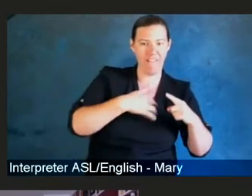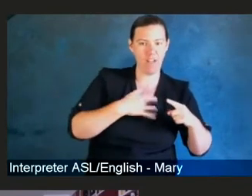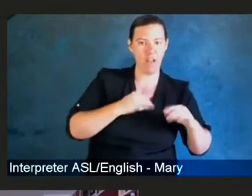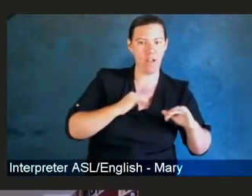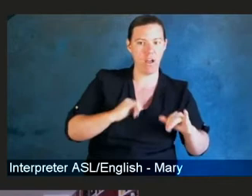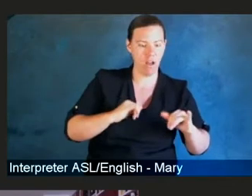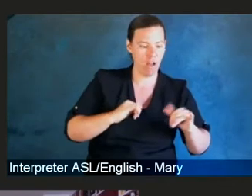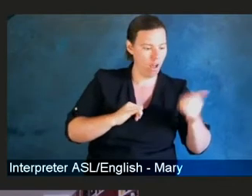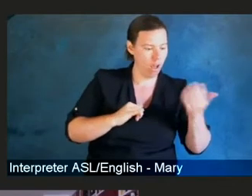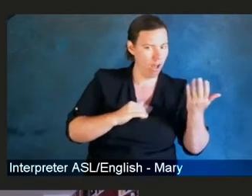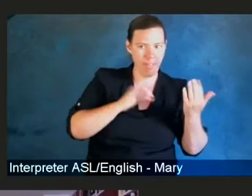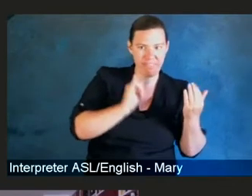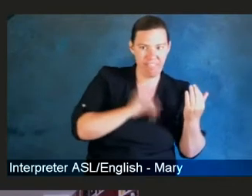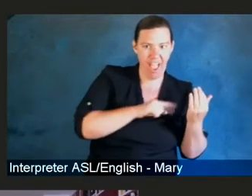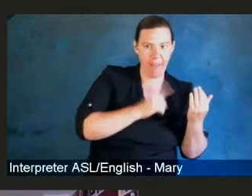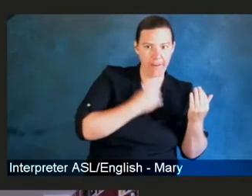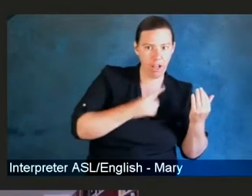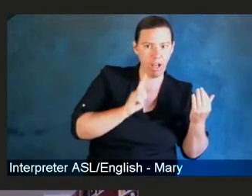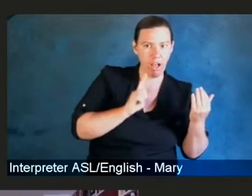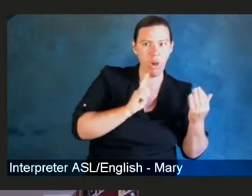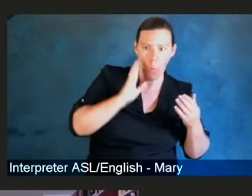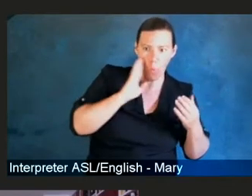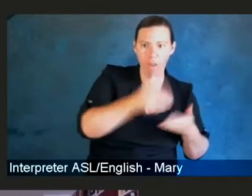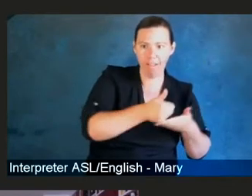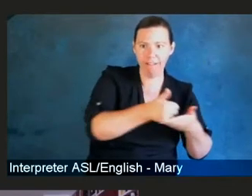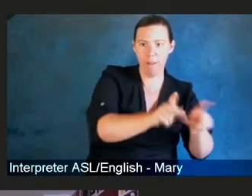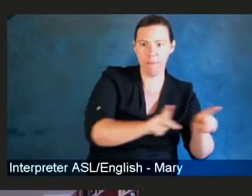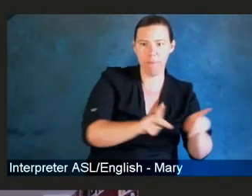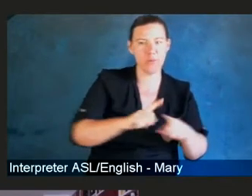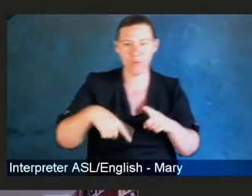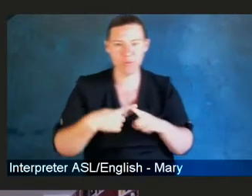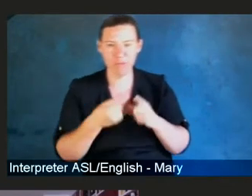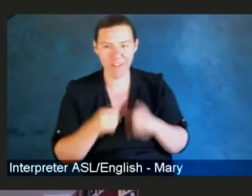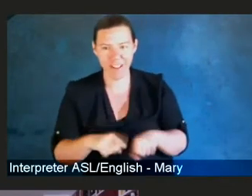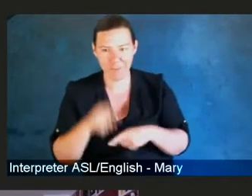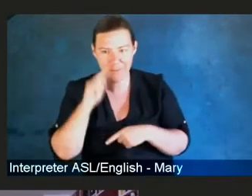antiretroviral therapy was going to change the course of this pandemic?